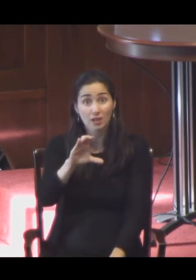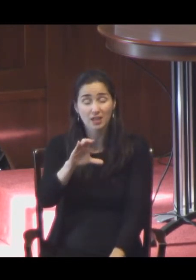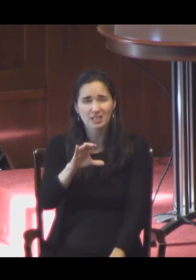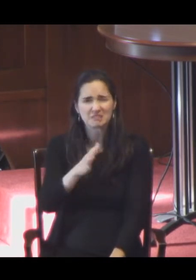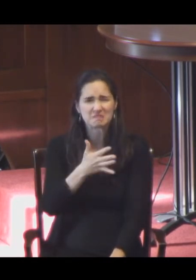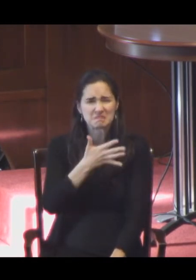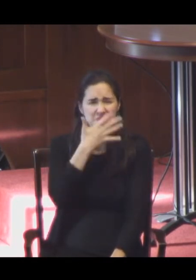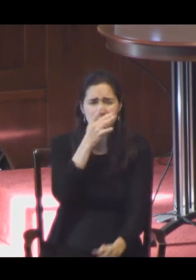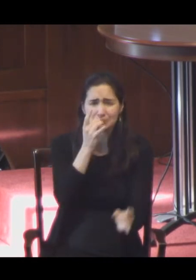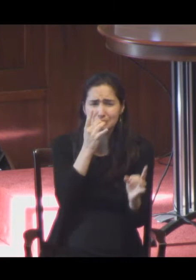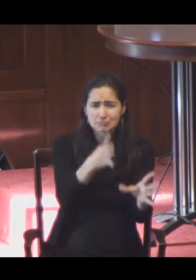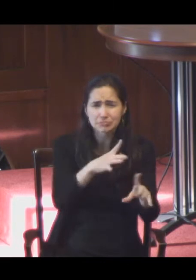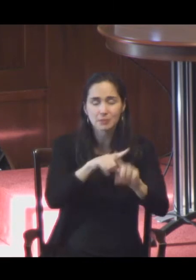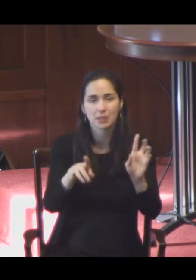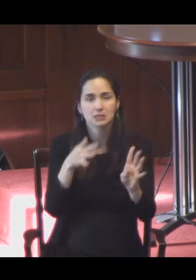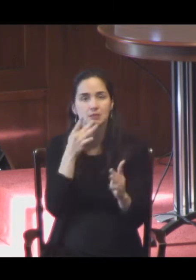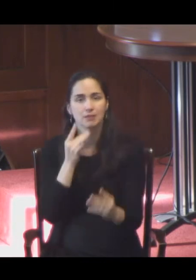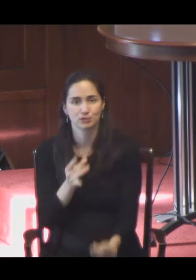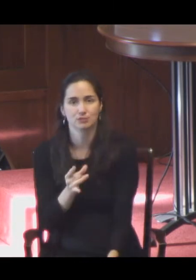tasty thing. Kind of like human beings.